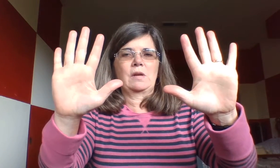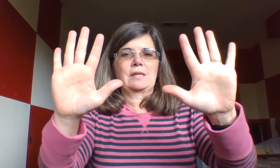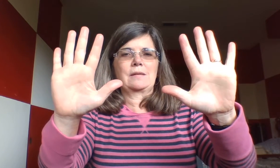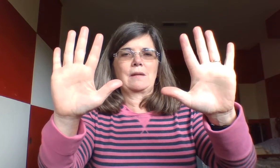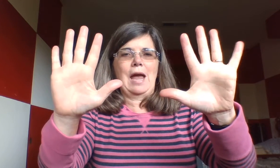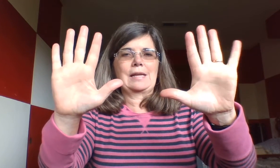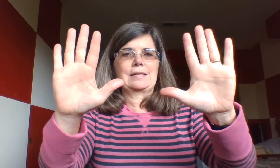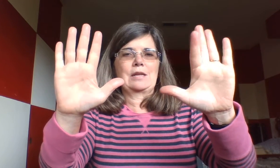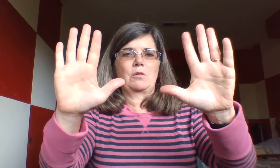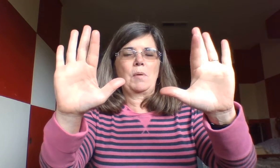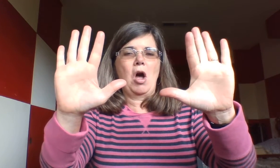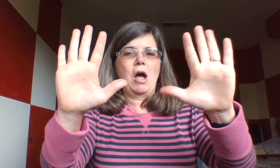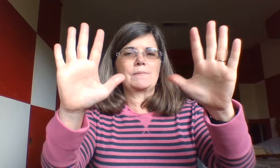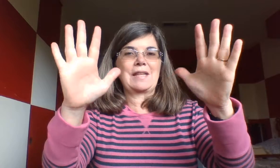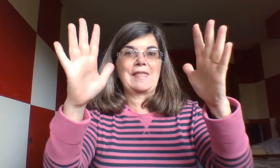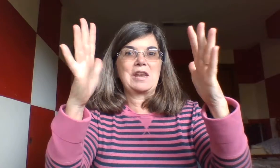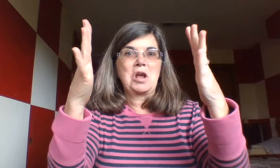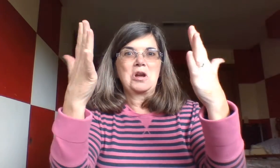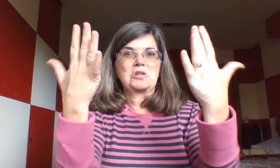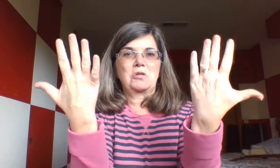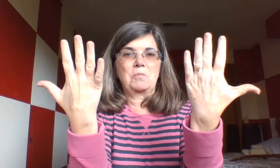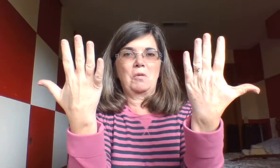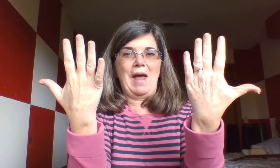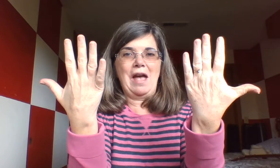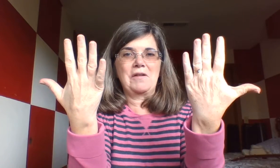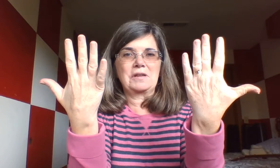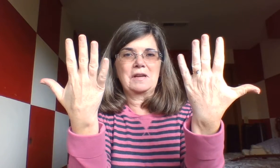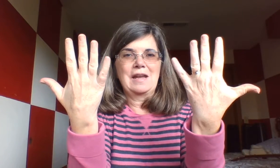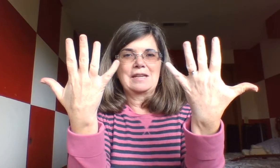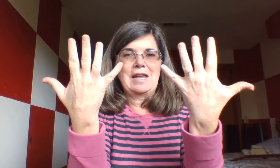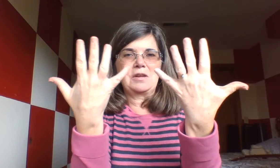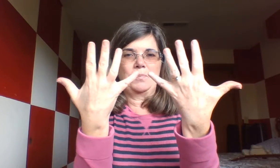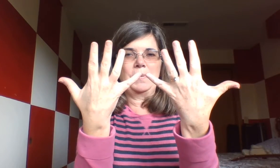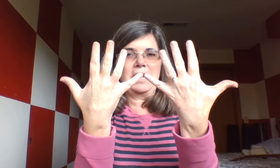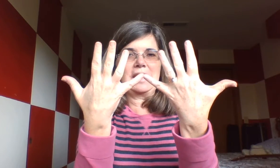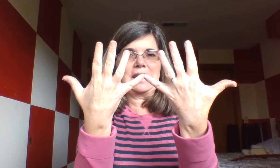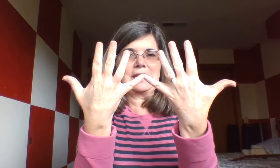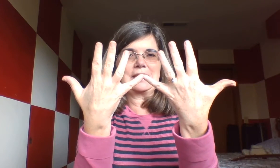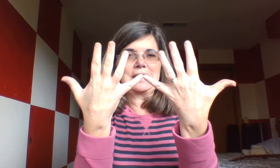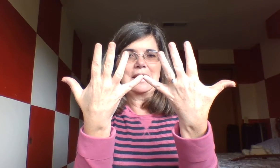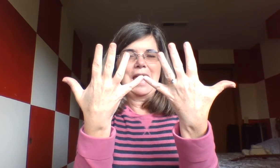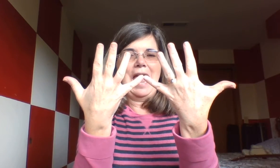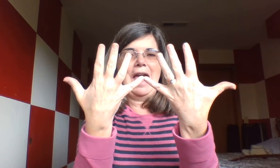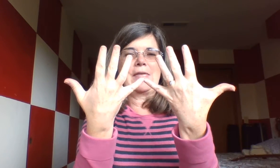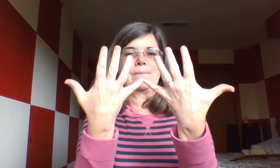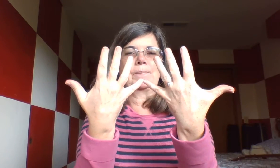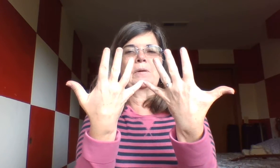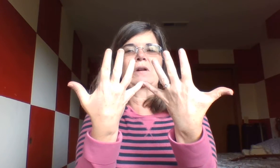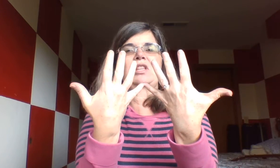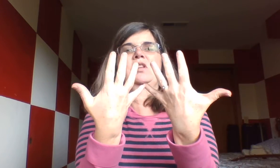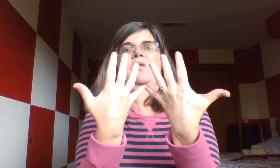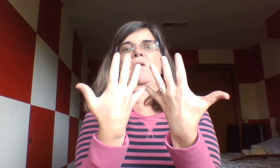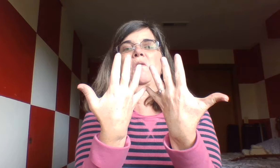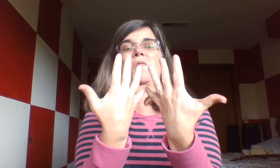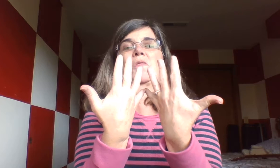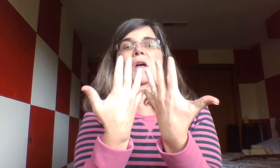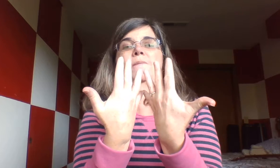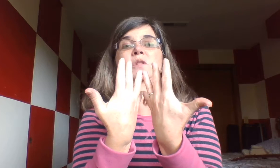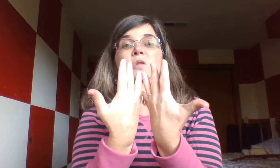I can see your palms, and then turn them around, take your pinkies, and then put your thumbs